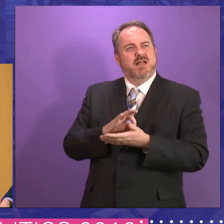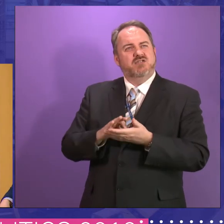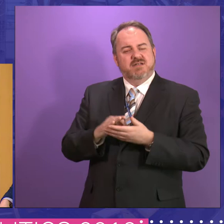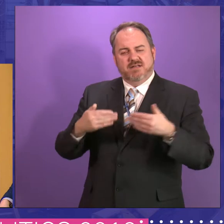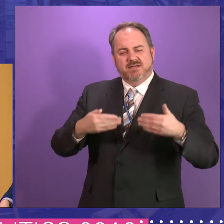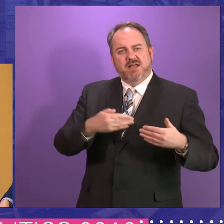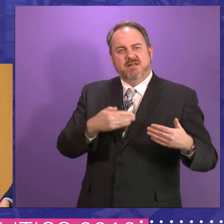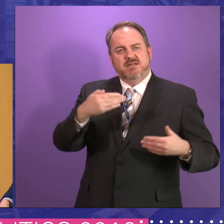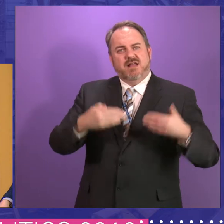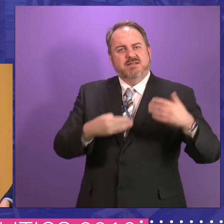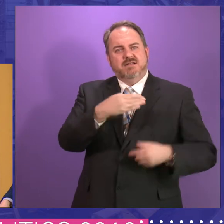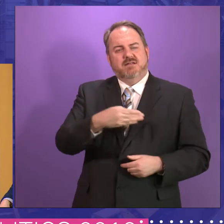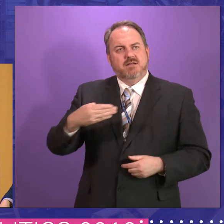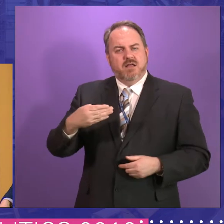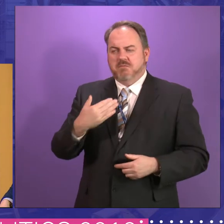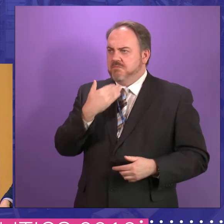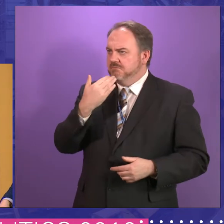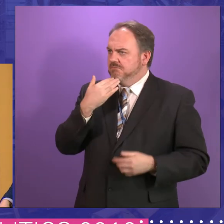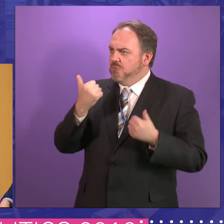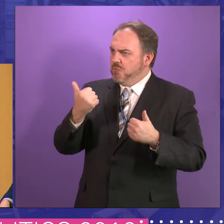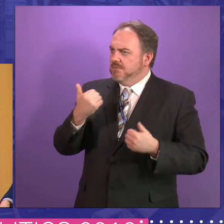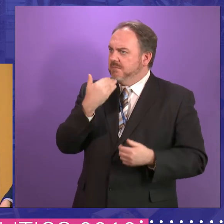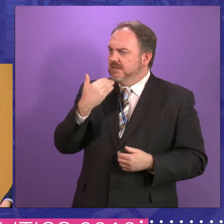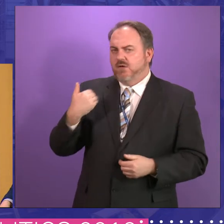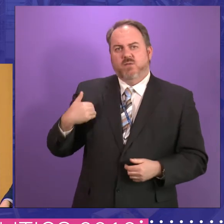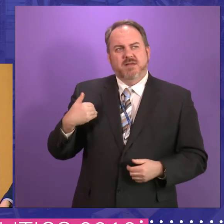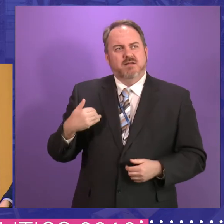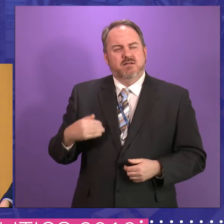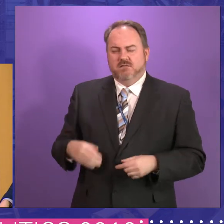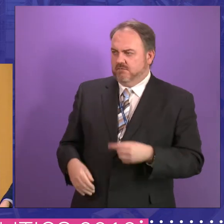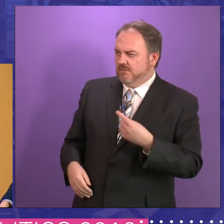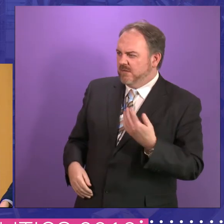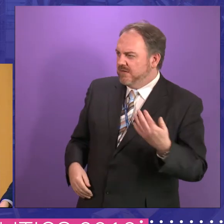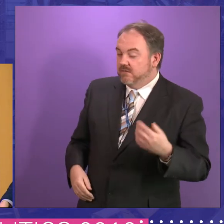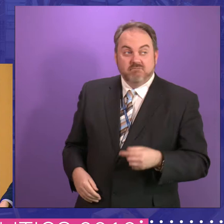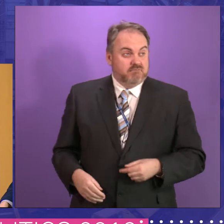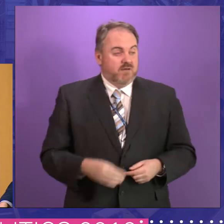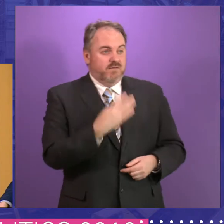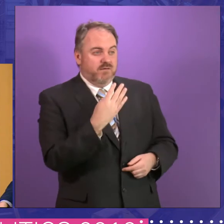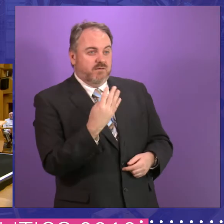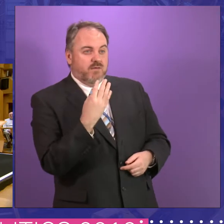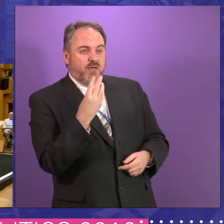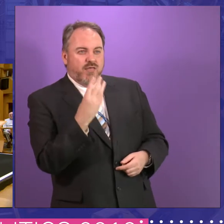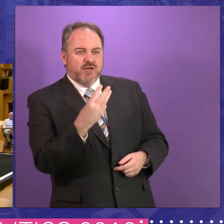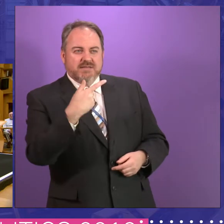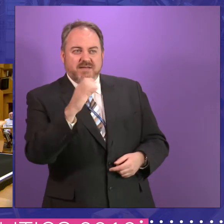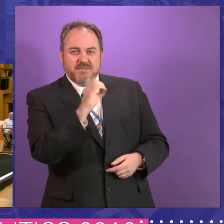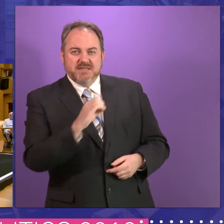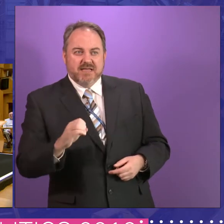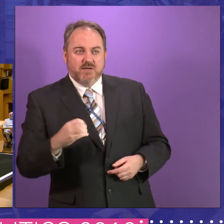very good female representation. can't remember the precise percentage. 48 women, 37% representation.